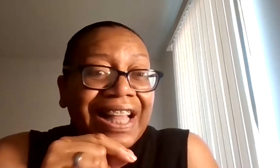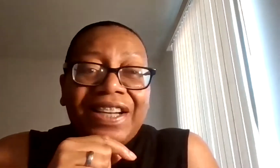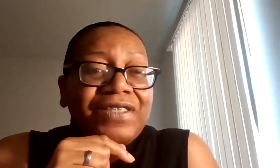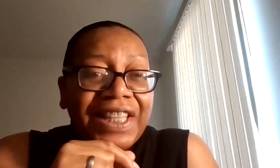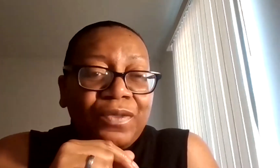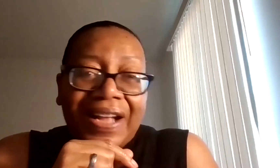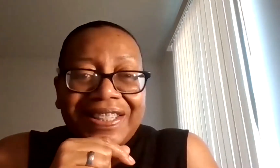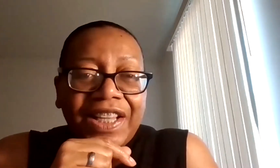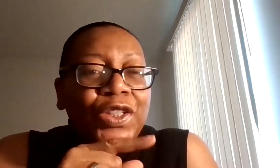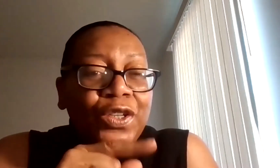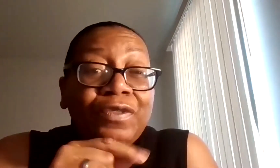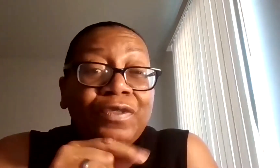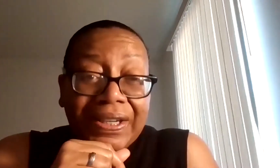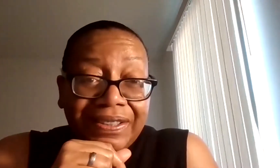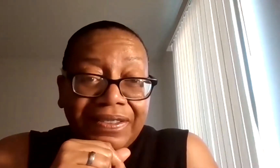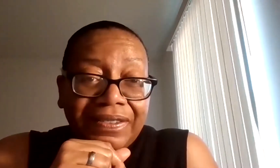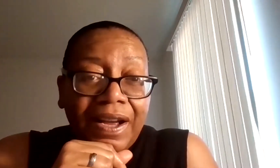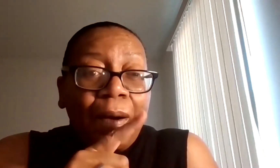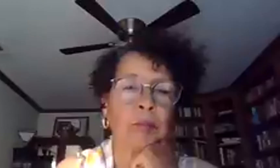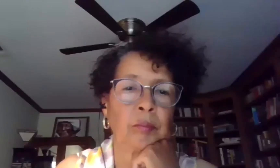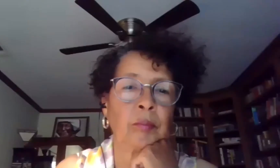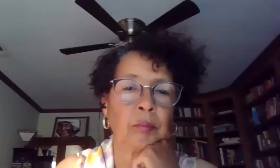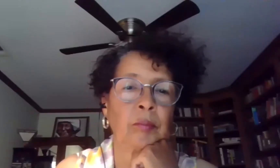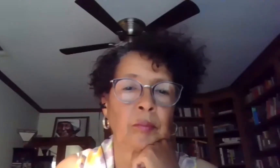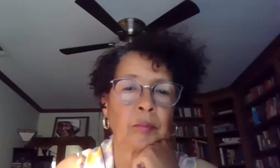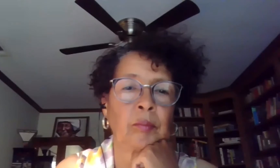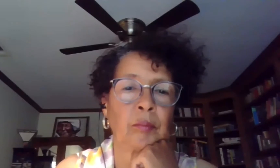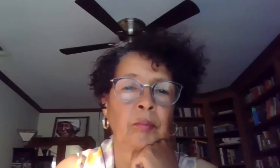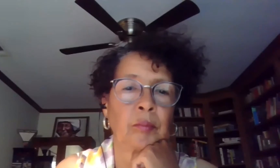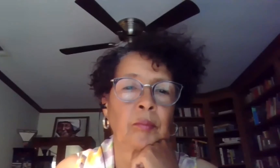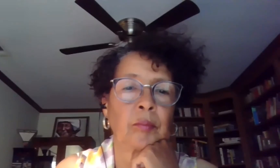single selling of cigarettes. Two for one. Mm-hmm. Dollar.